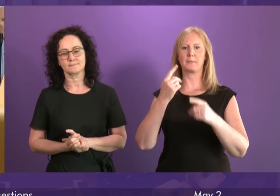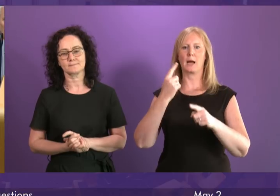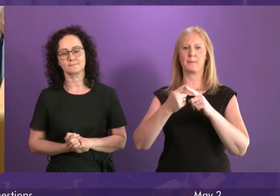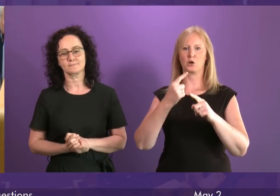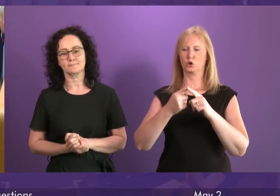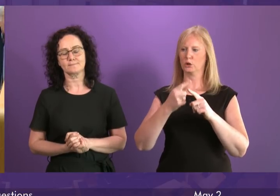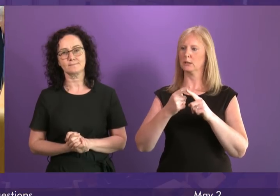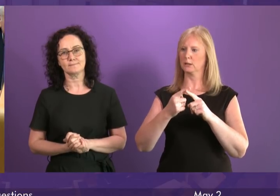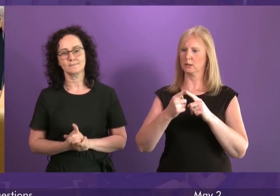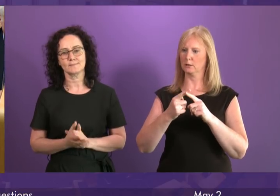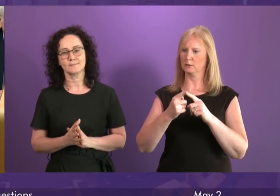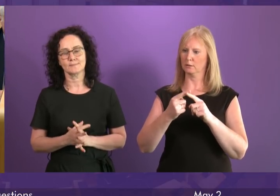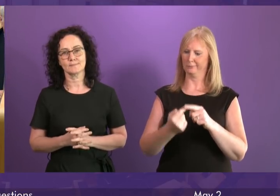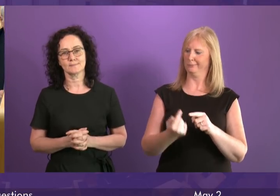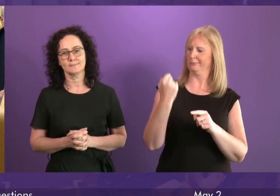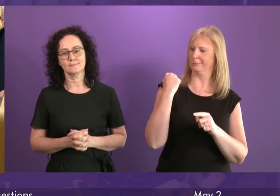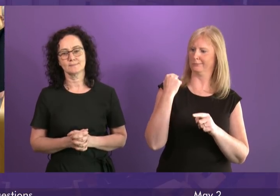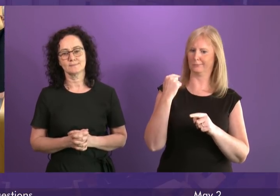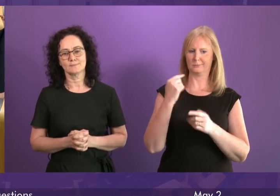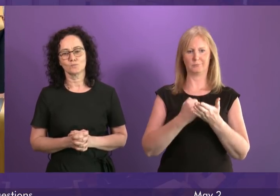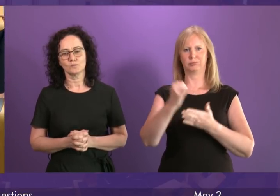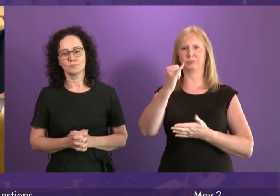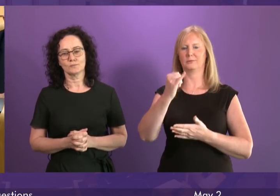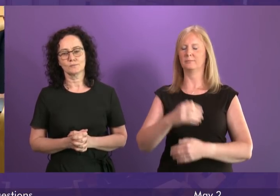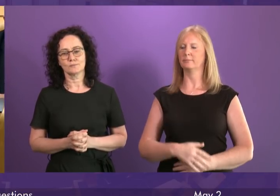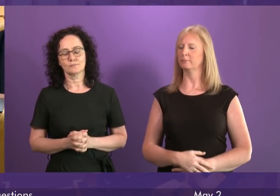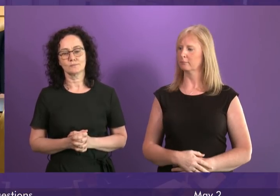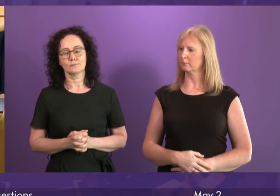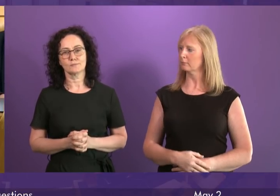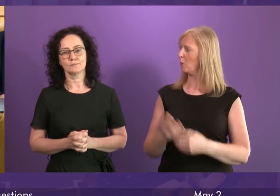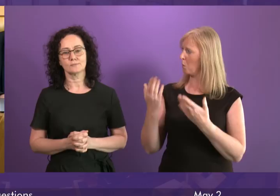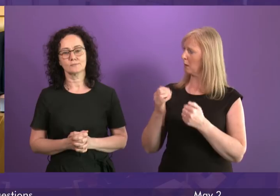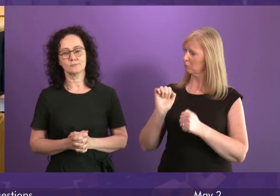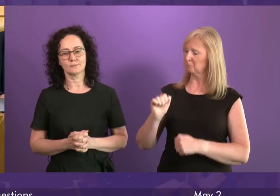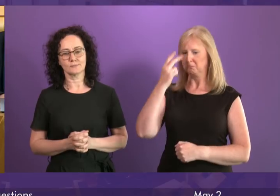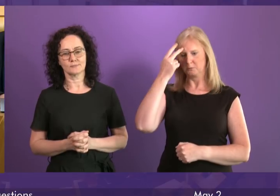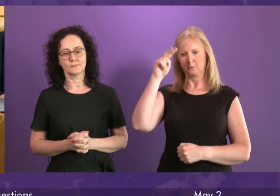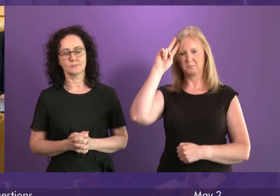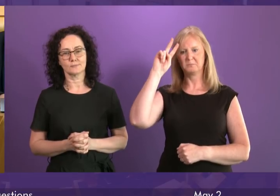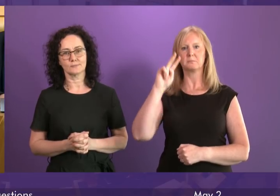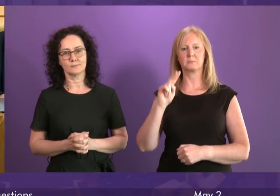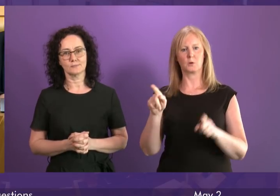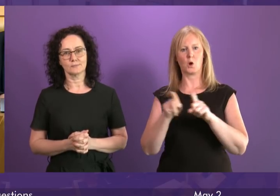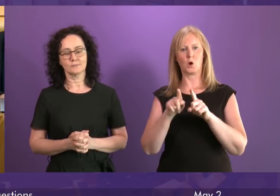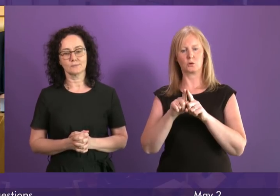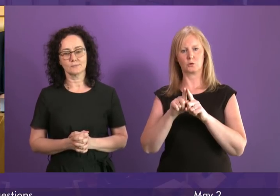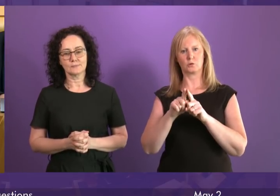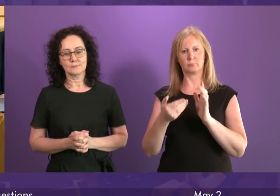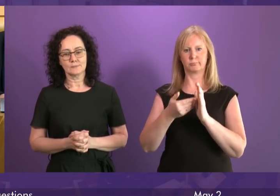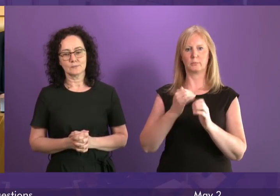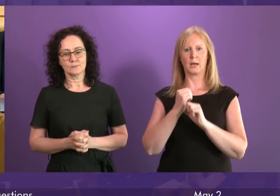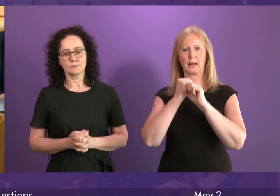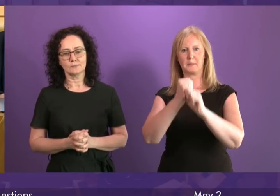voting against the Green Motion to do just that. I welcome her change of heart and her commitment to introducing more ambitious